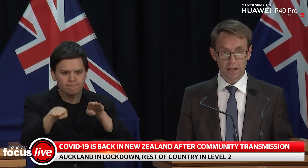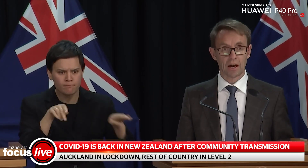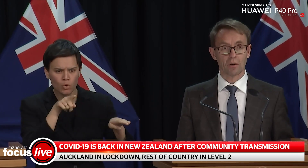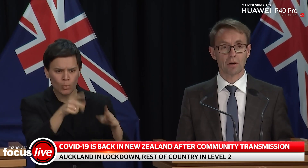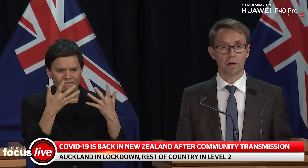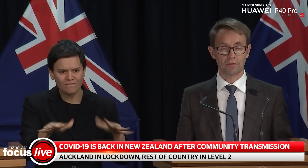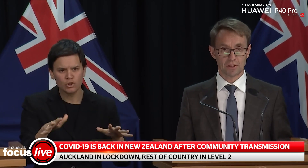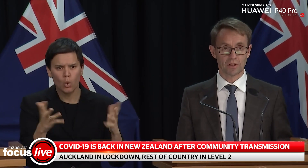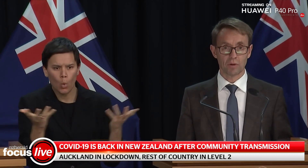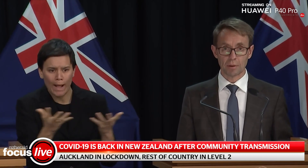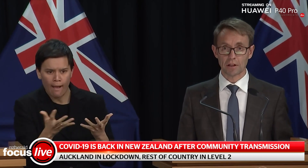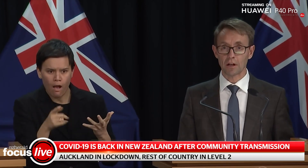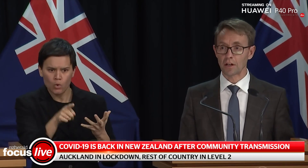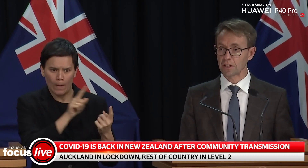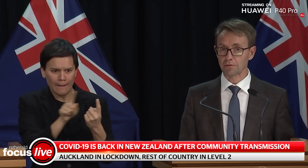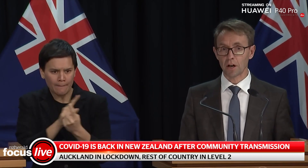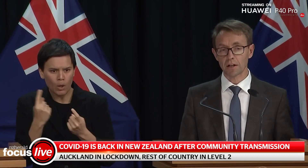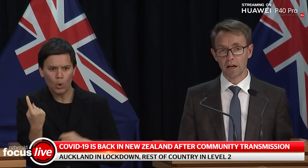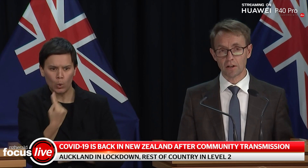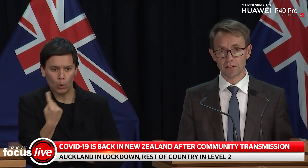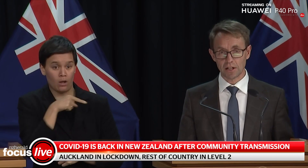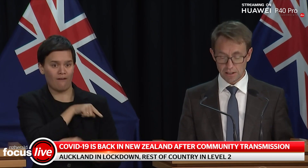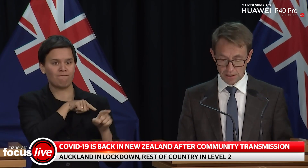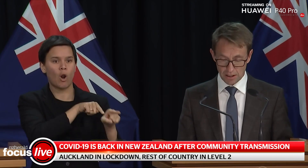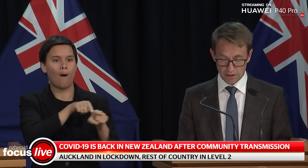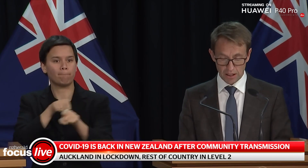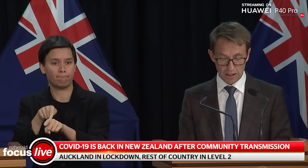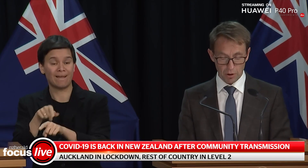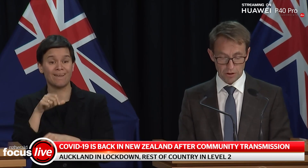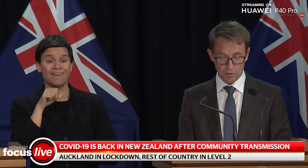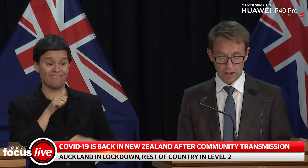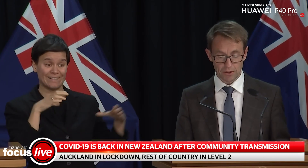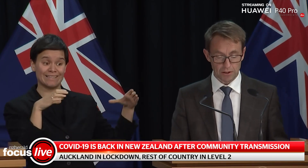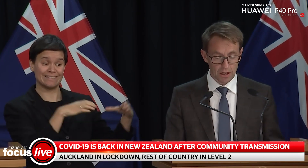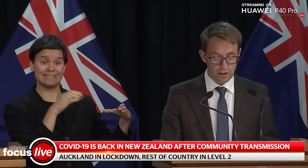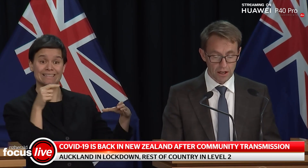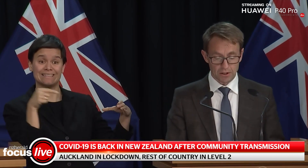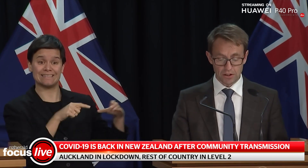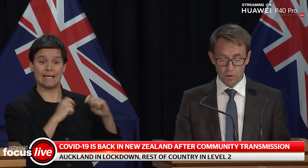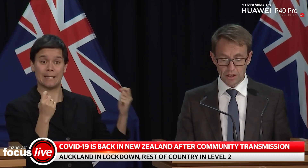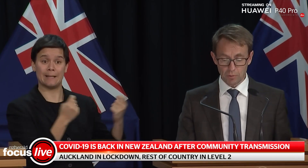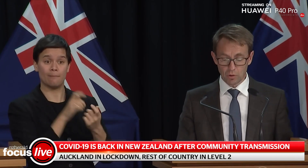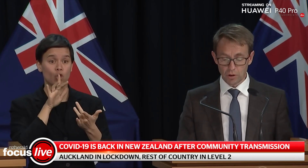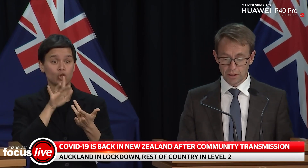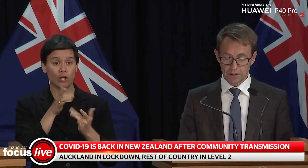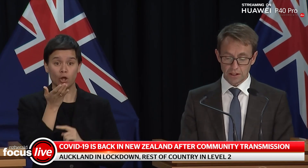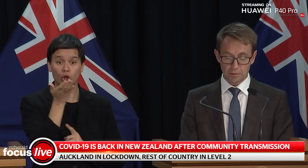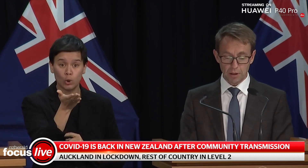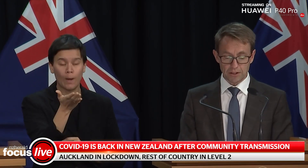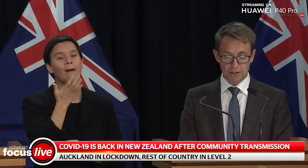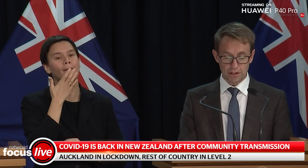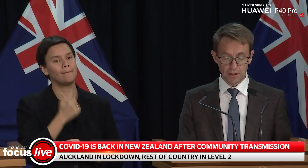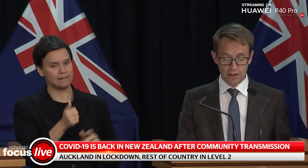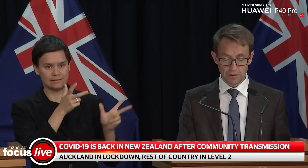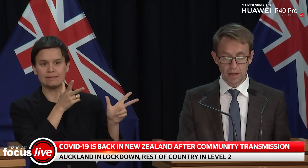assist our efforts to rapidly identify and isolate and test any possible cases. The case is a wake-up call against any